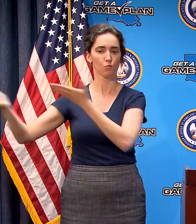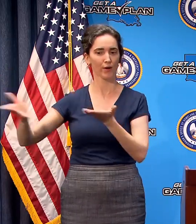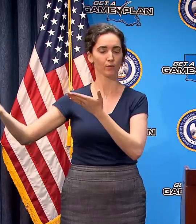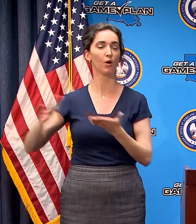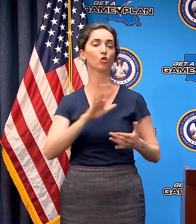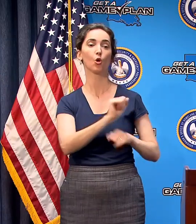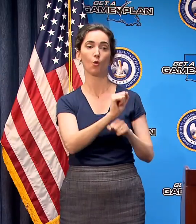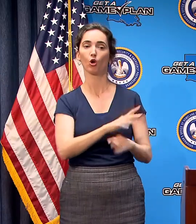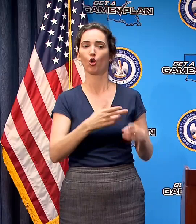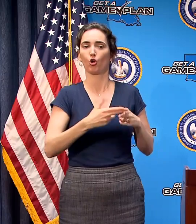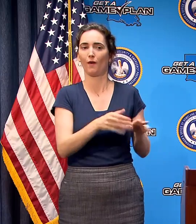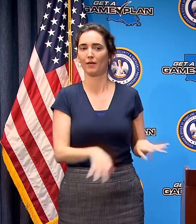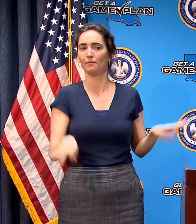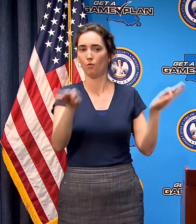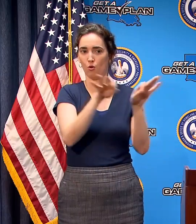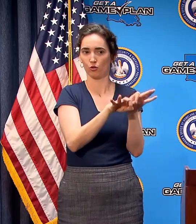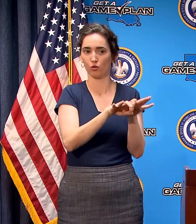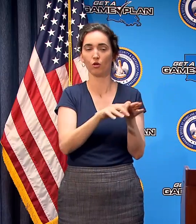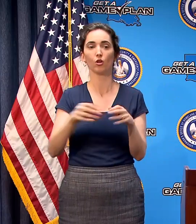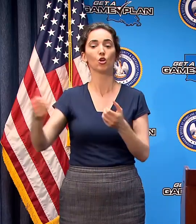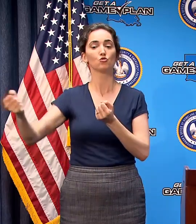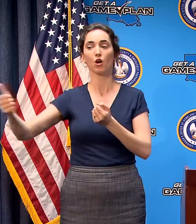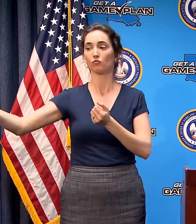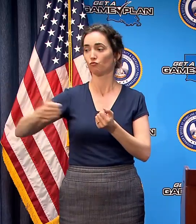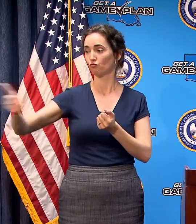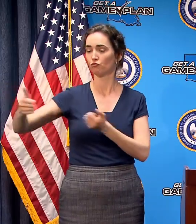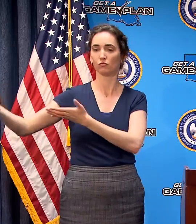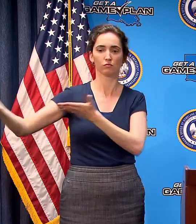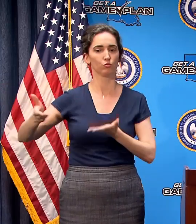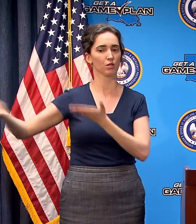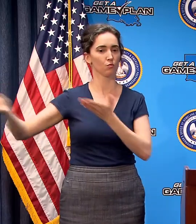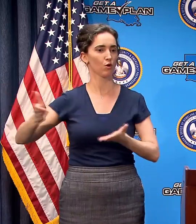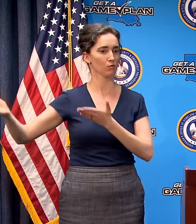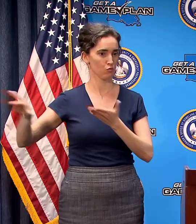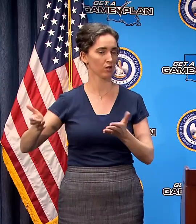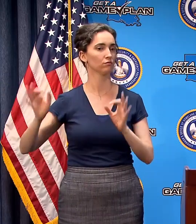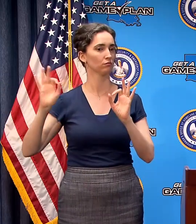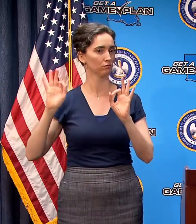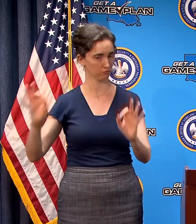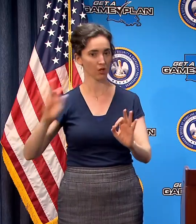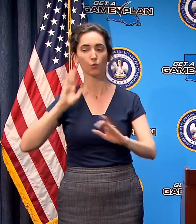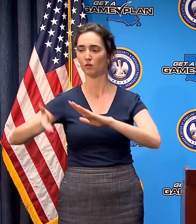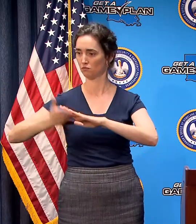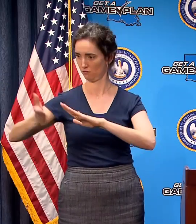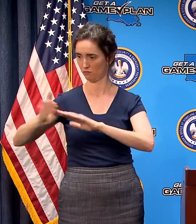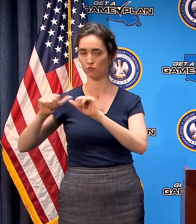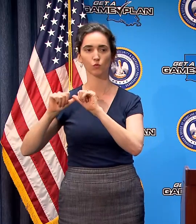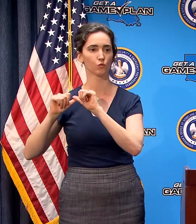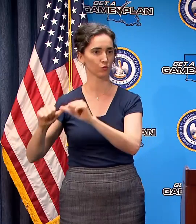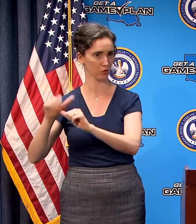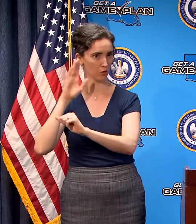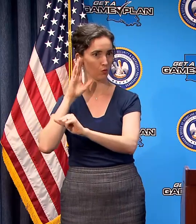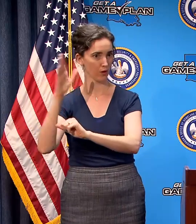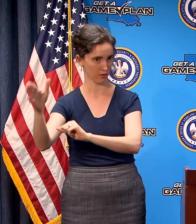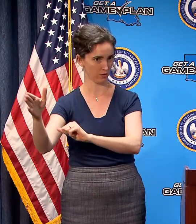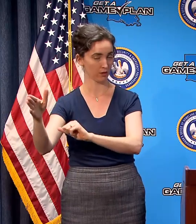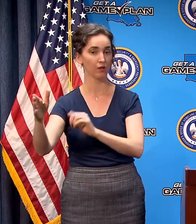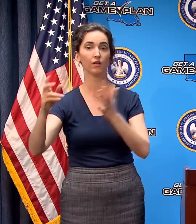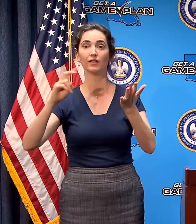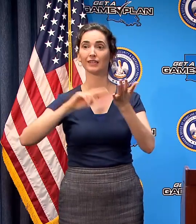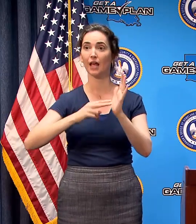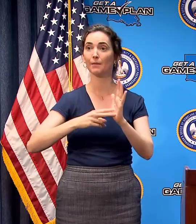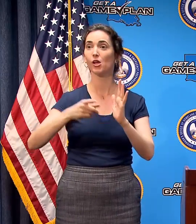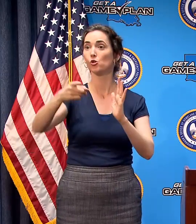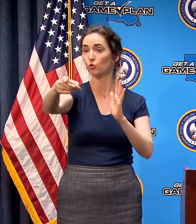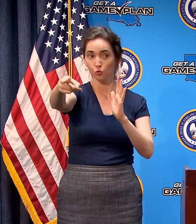the transportation and logistics system necessary to support our stores will remain in place and active so there is no